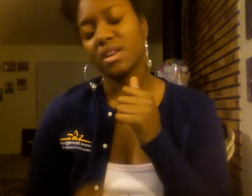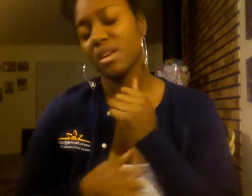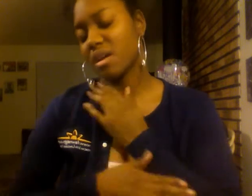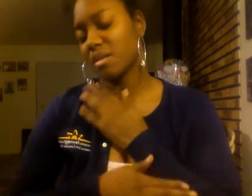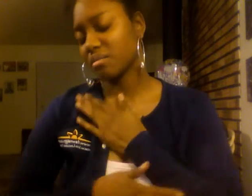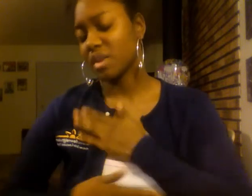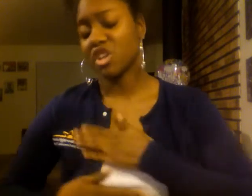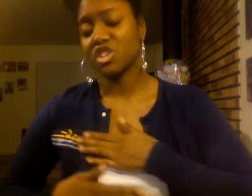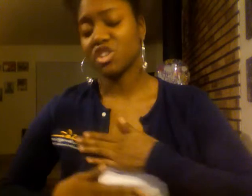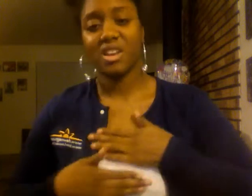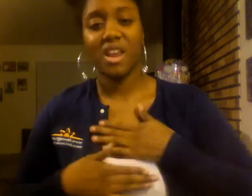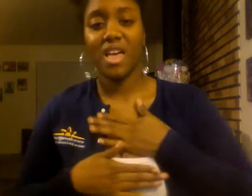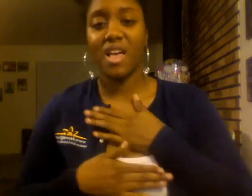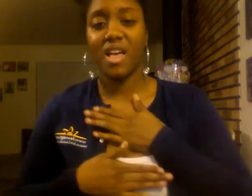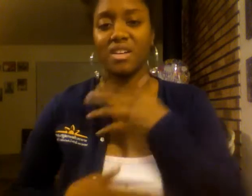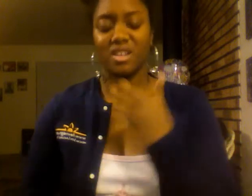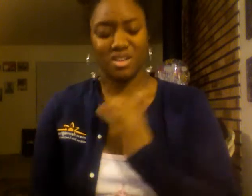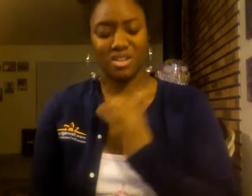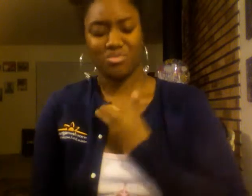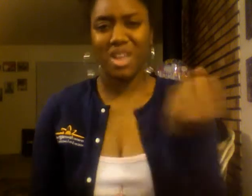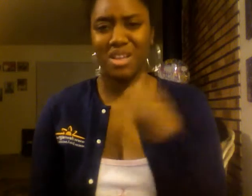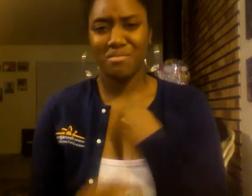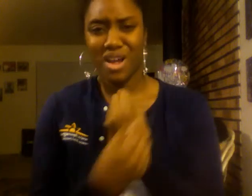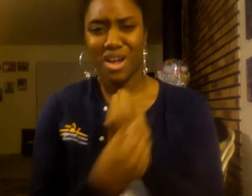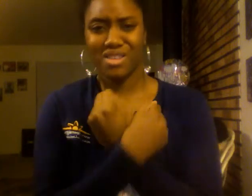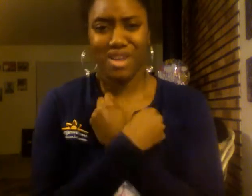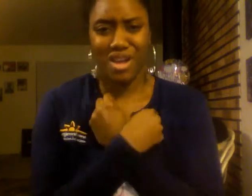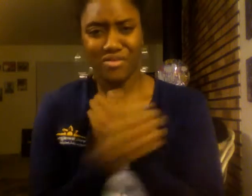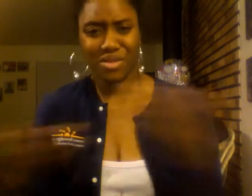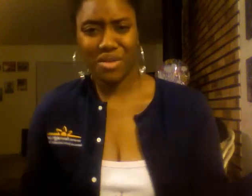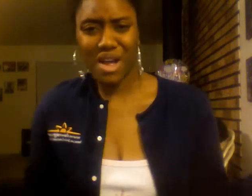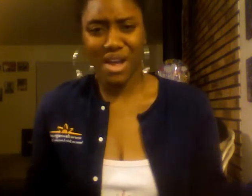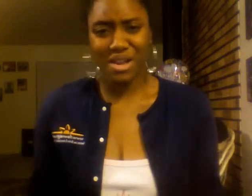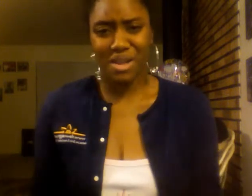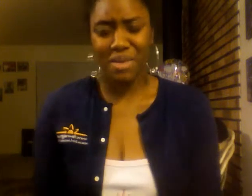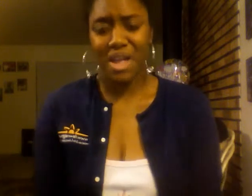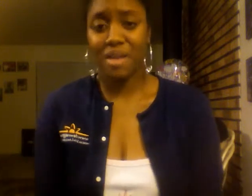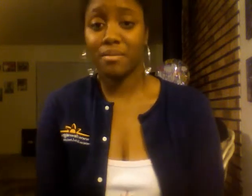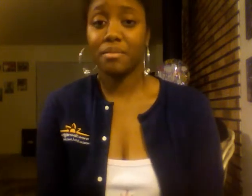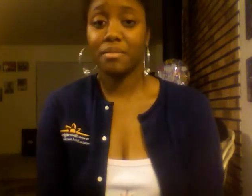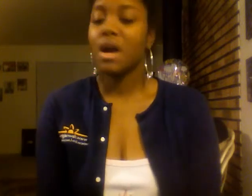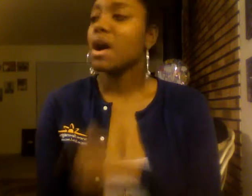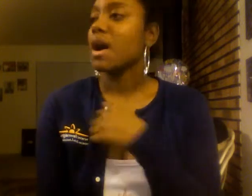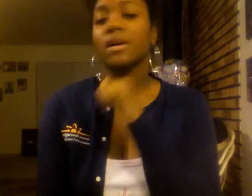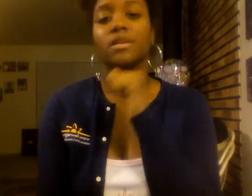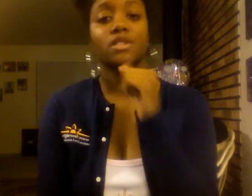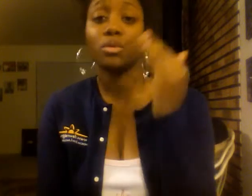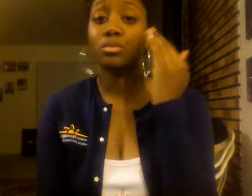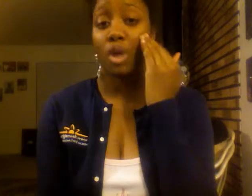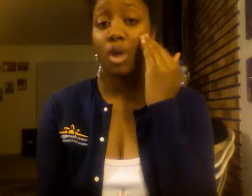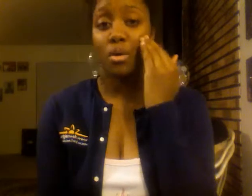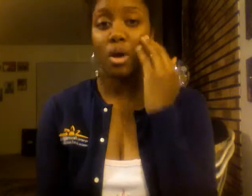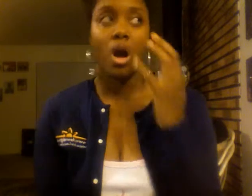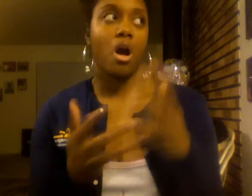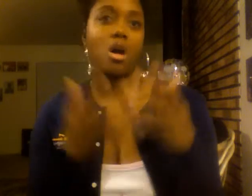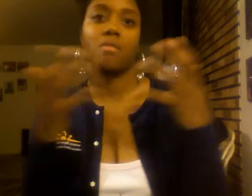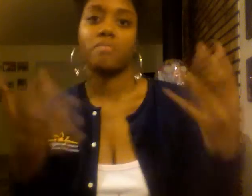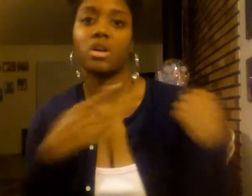unappreciated. You're my love for granted, babe. And I don't know how much